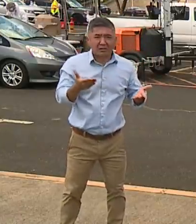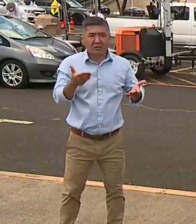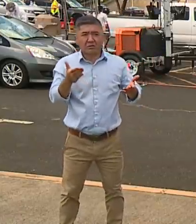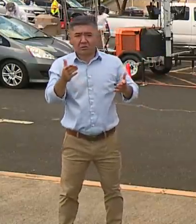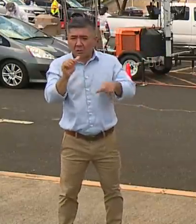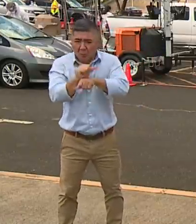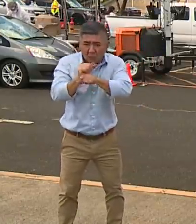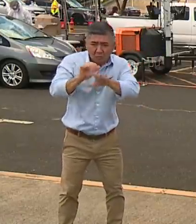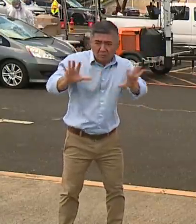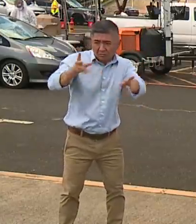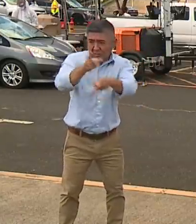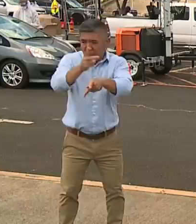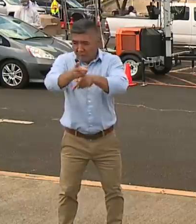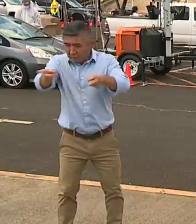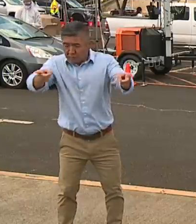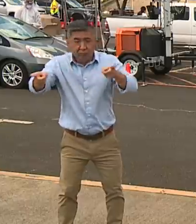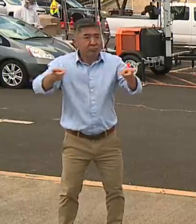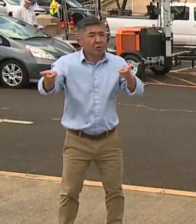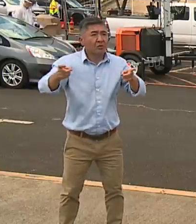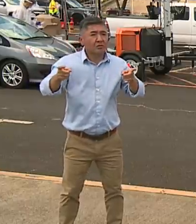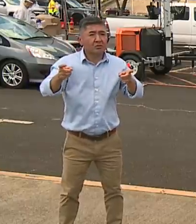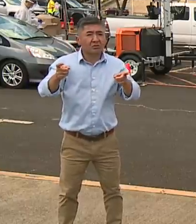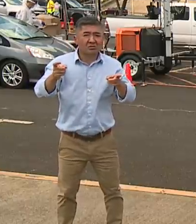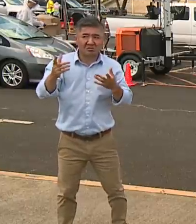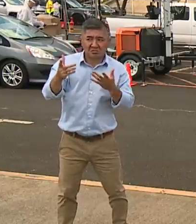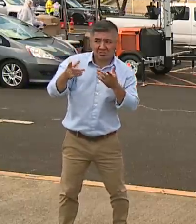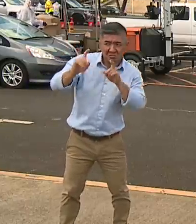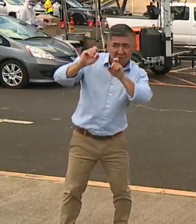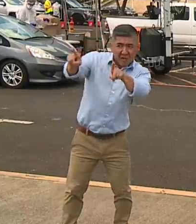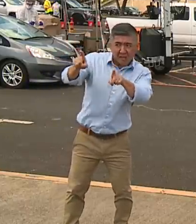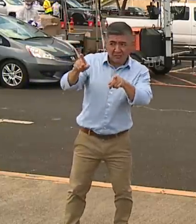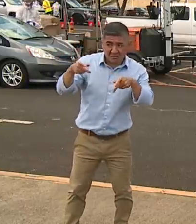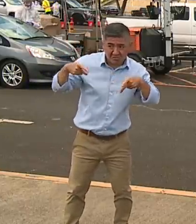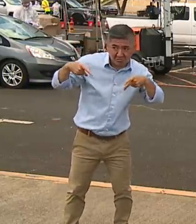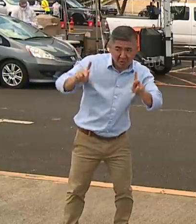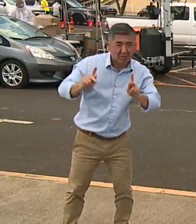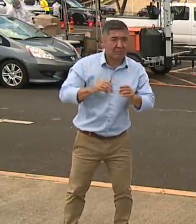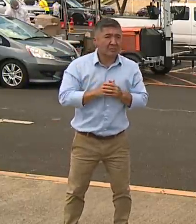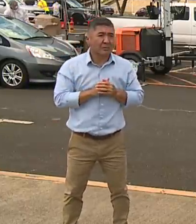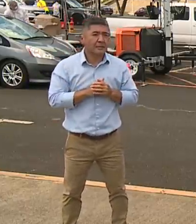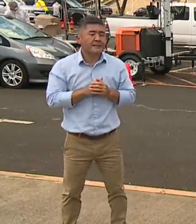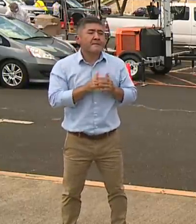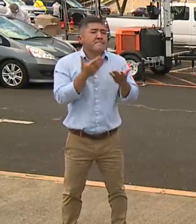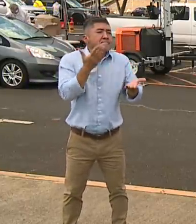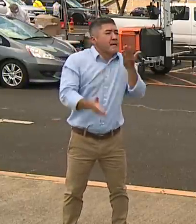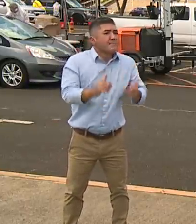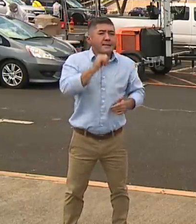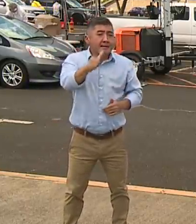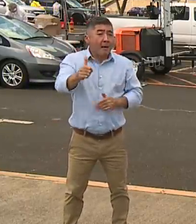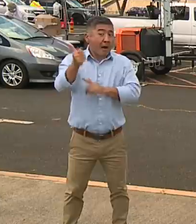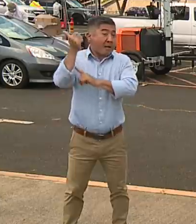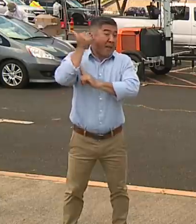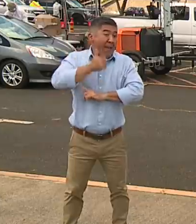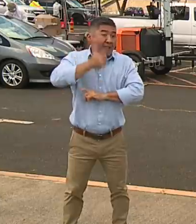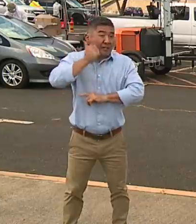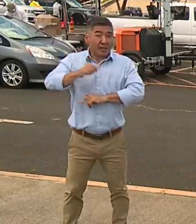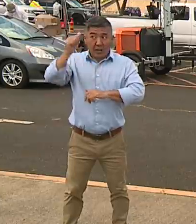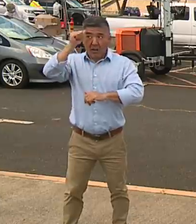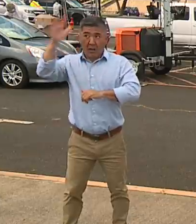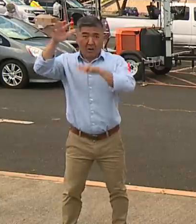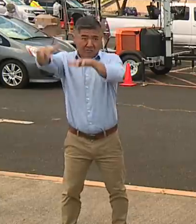can. And I'm going to leave it up to them. But I think they're going to select it more often than not. It may not be every day because part of the